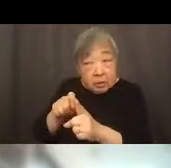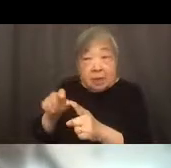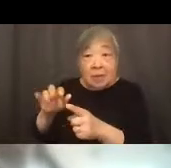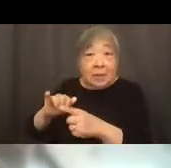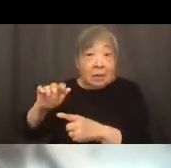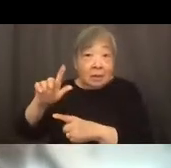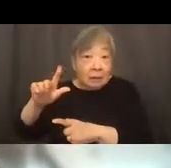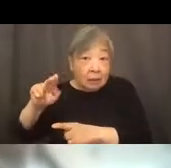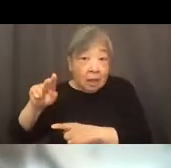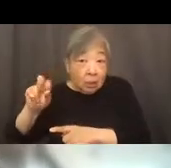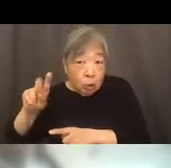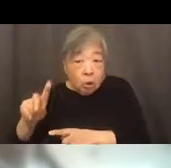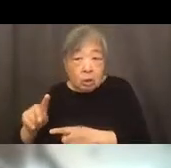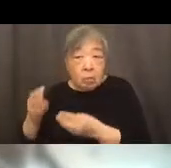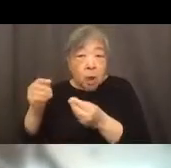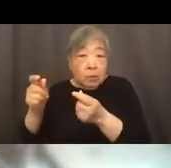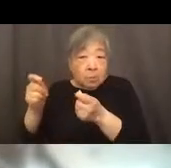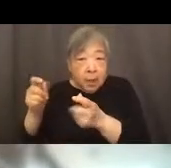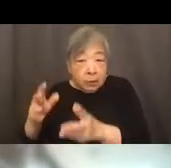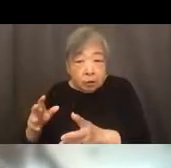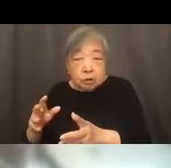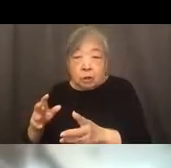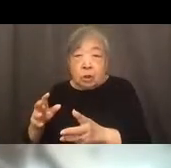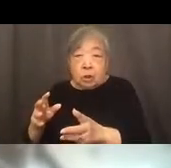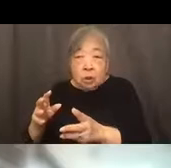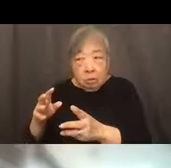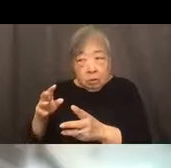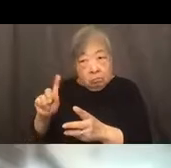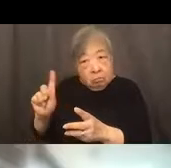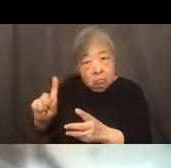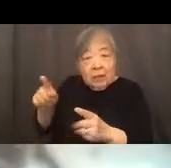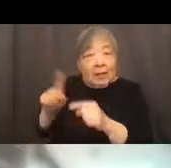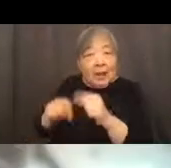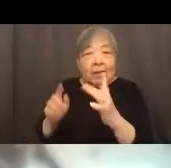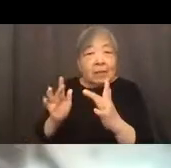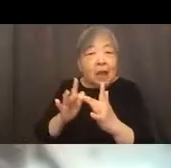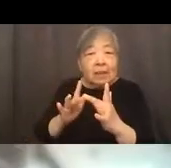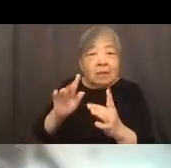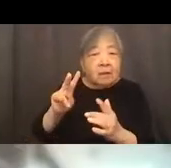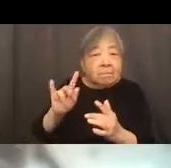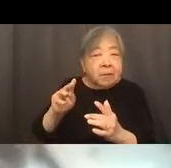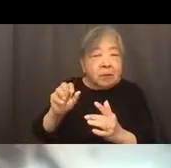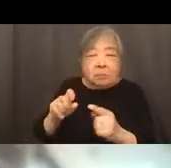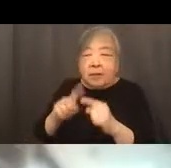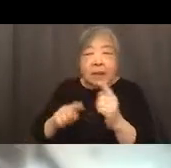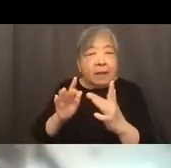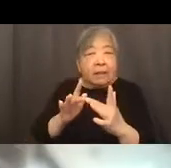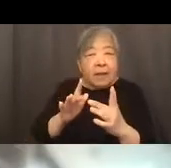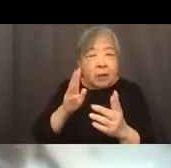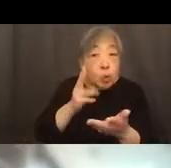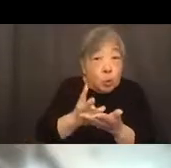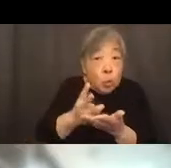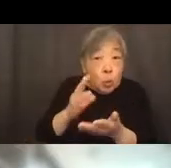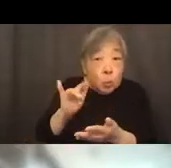managers, um, do not contact victims or any witnesses. In some cases they are, um,